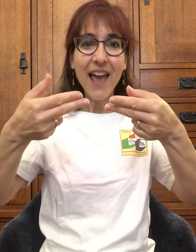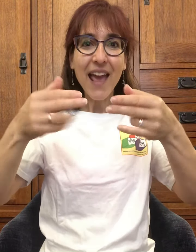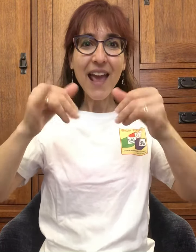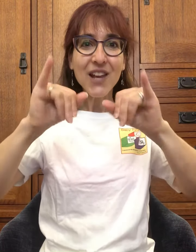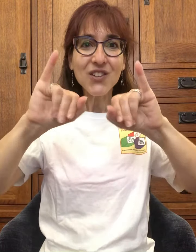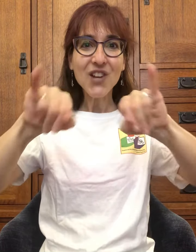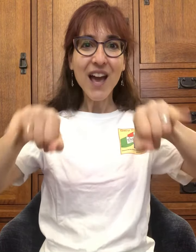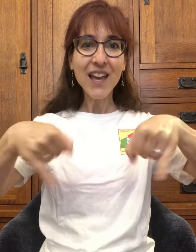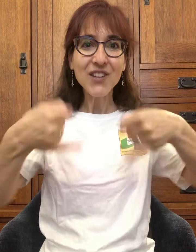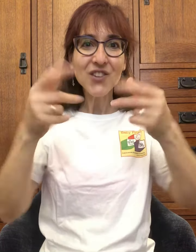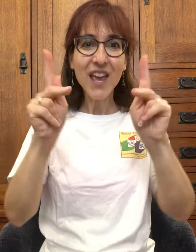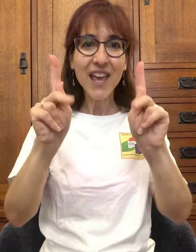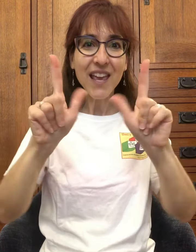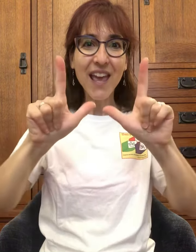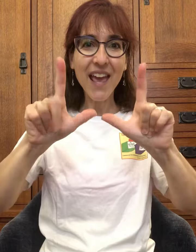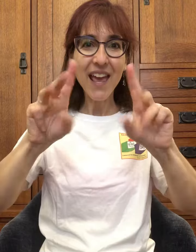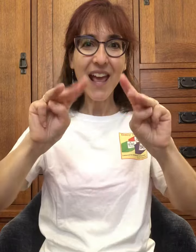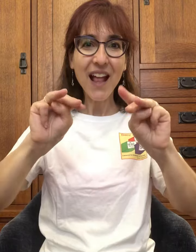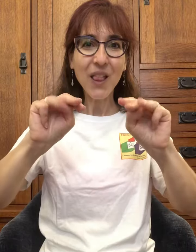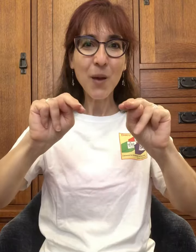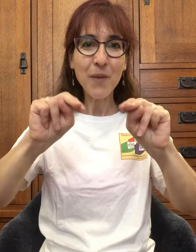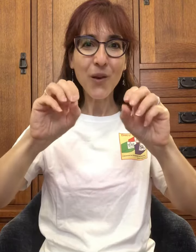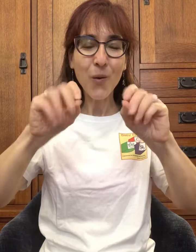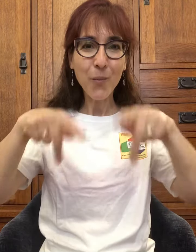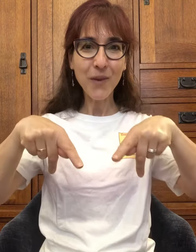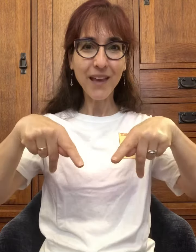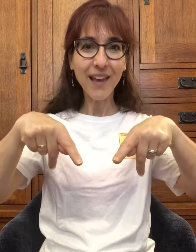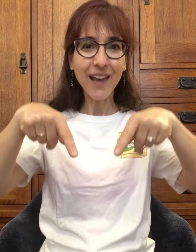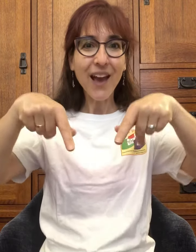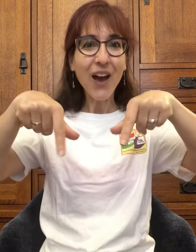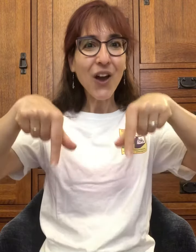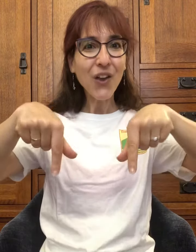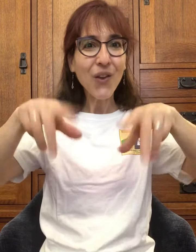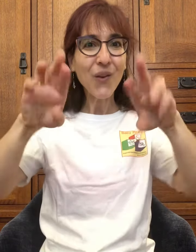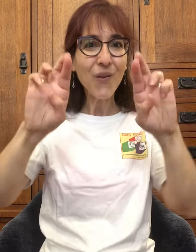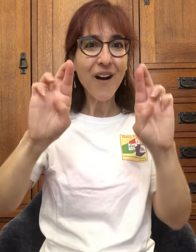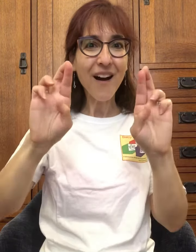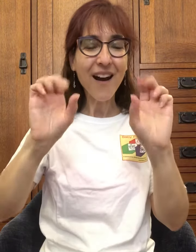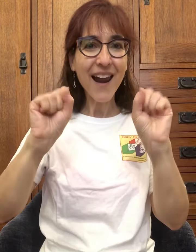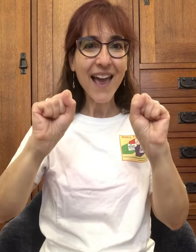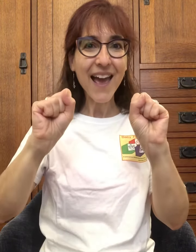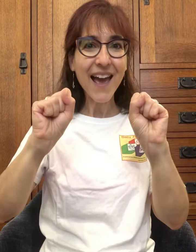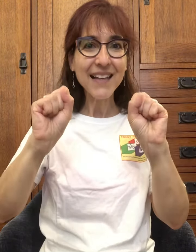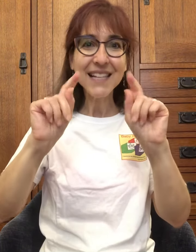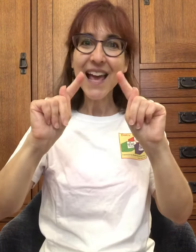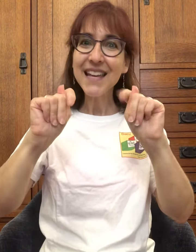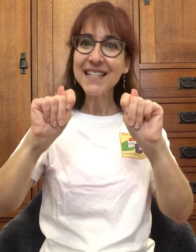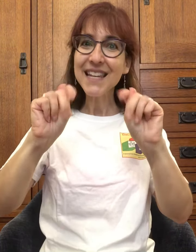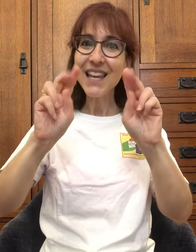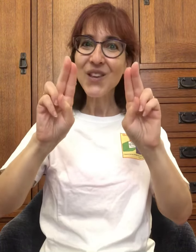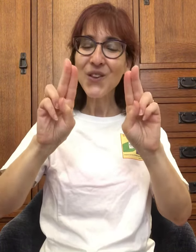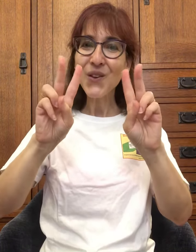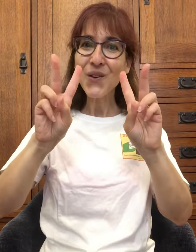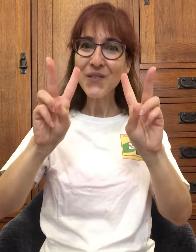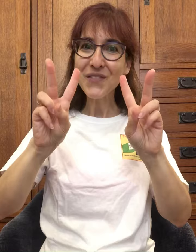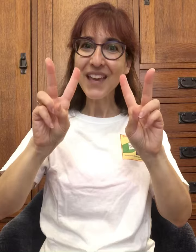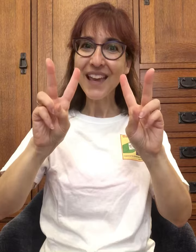H, I, J, K, L, M, N, O, P, Q, R, S, T, U, V,